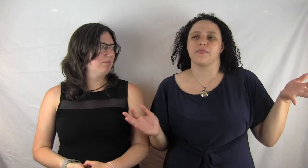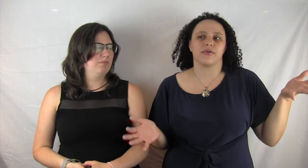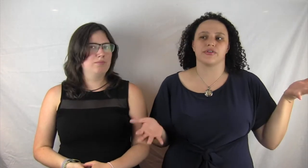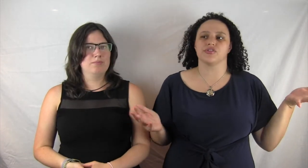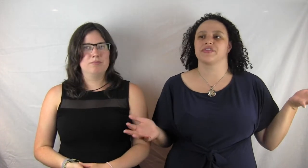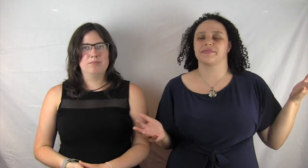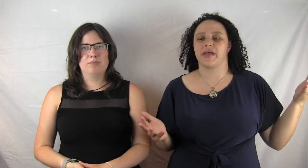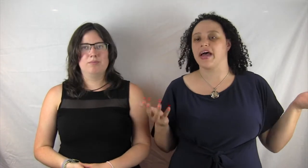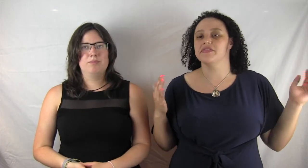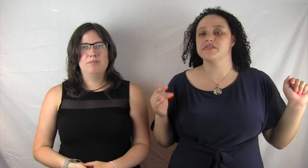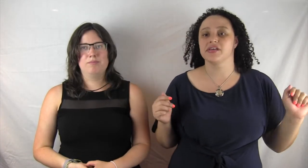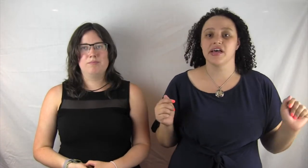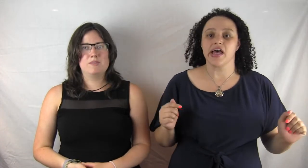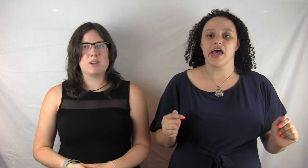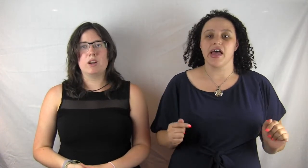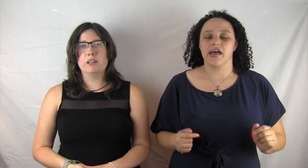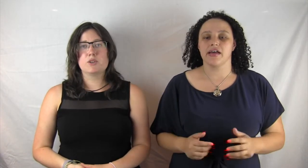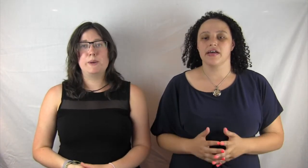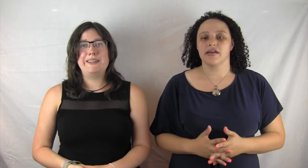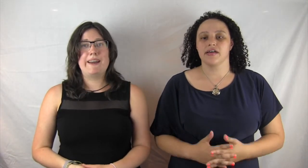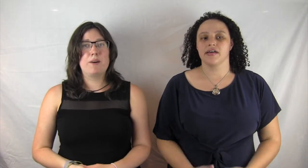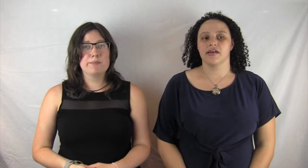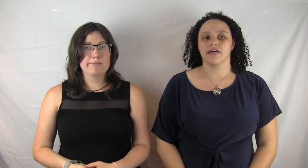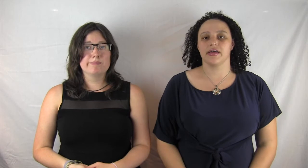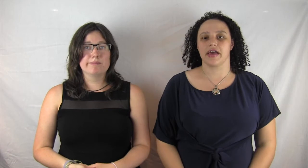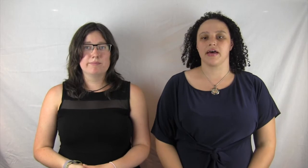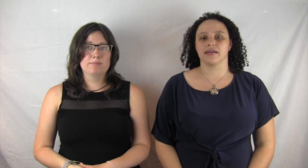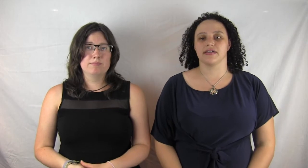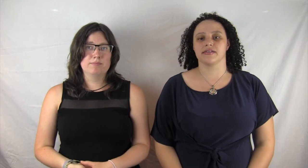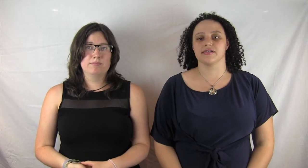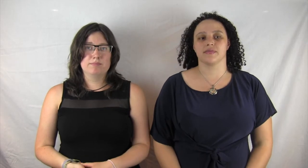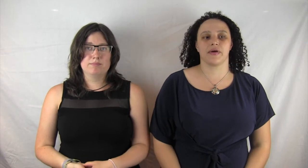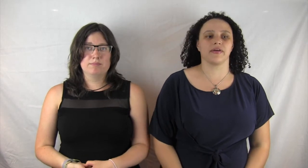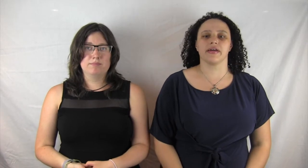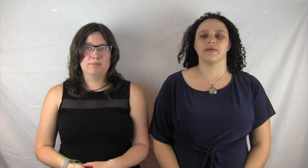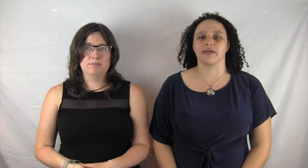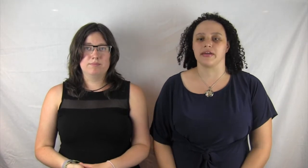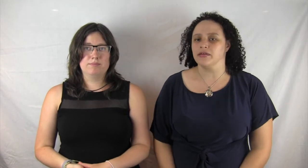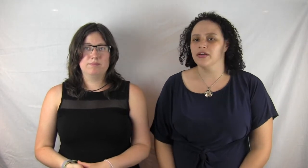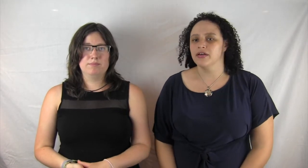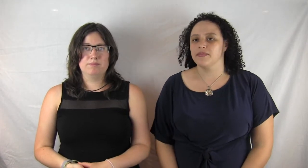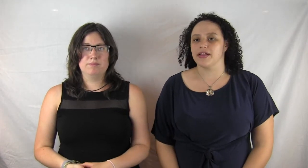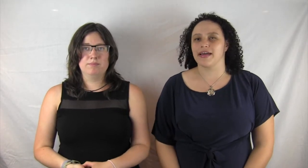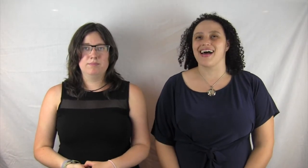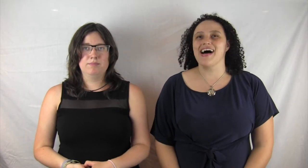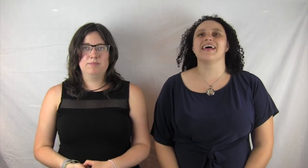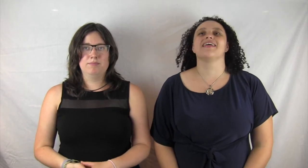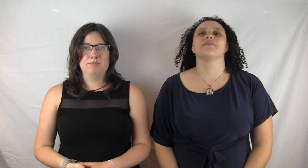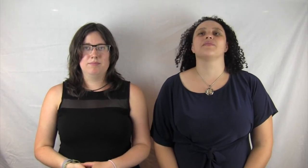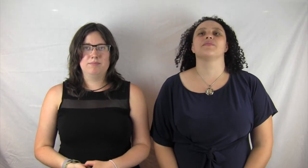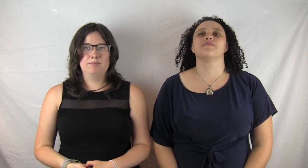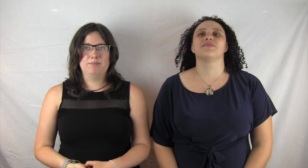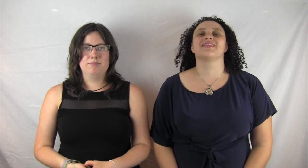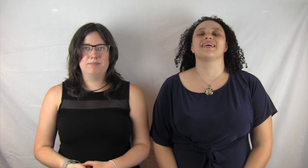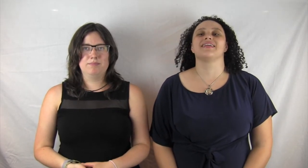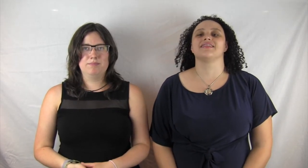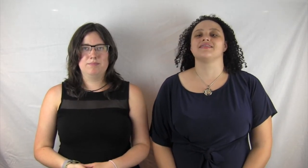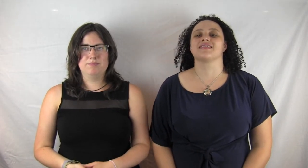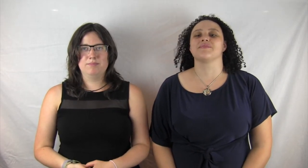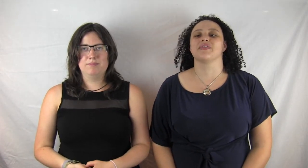book just ends. Scarlet's queen now. Yeah, because apparently anybody can be like, I am related to the